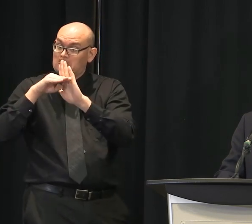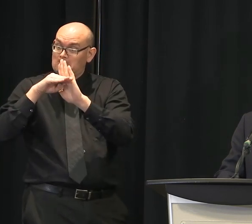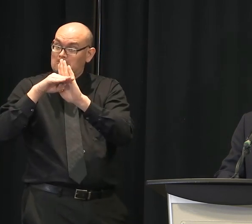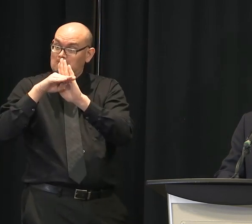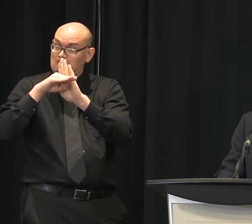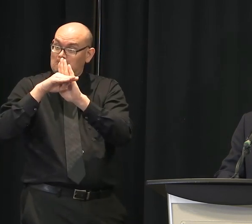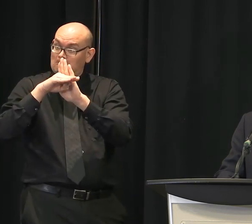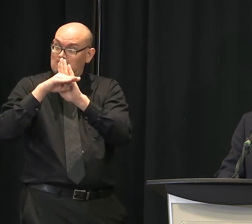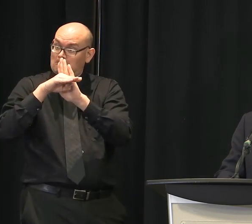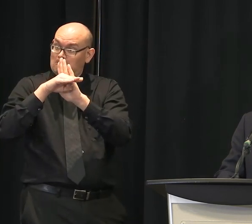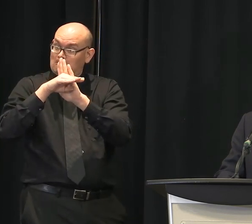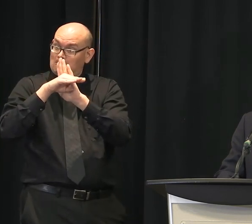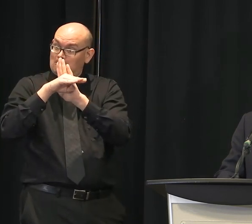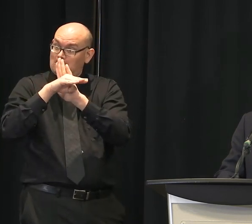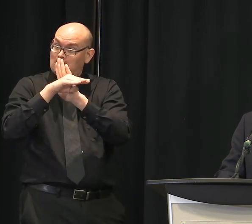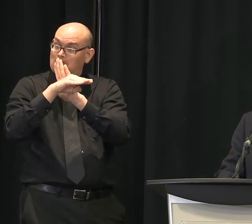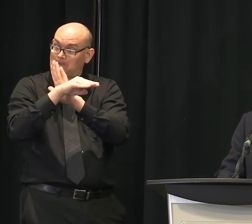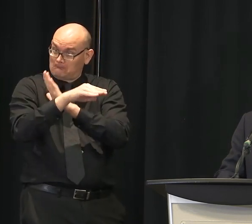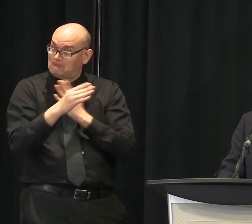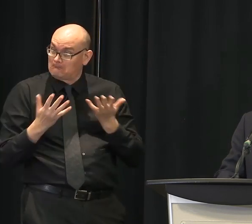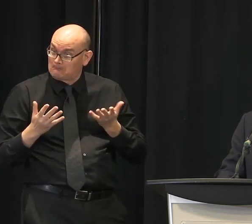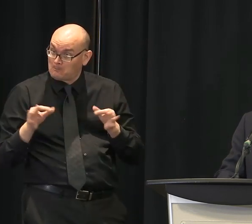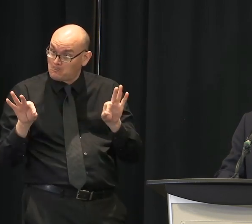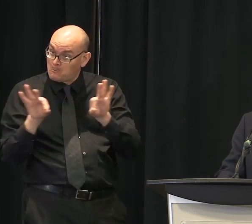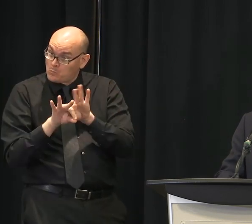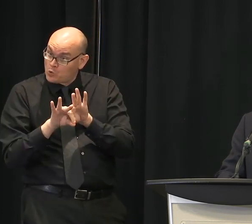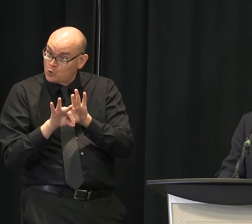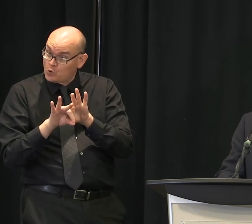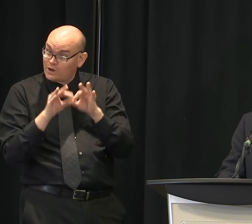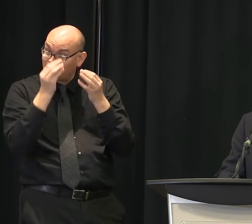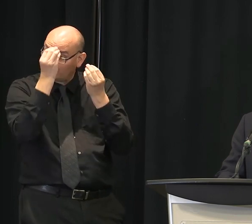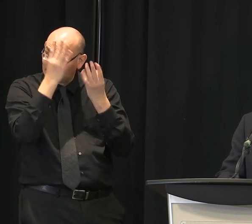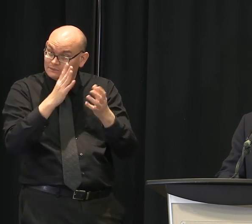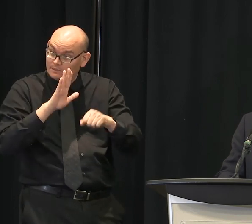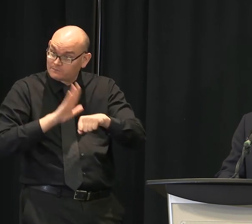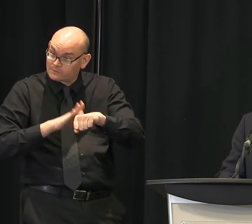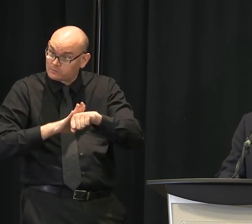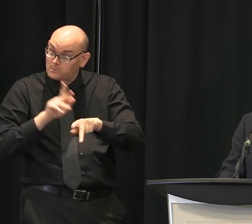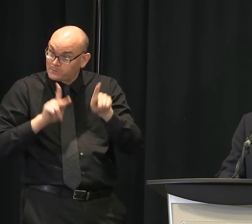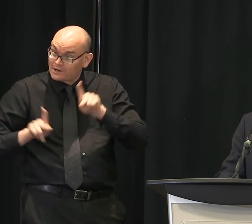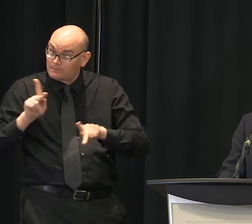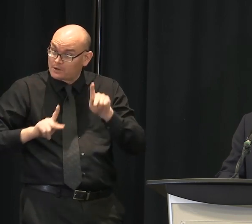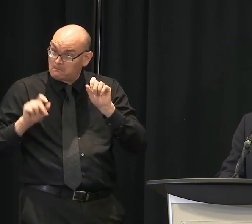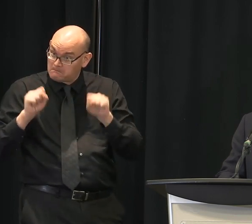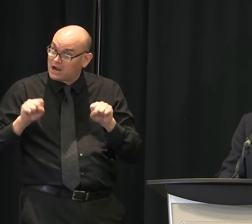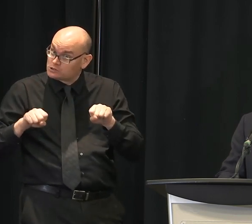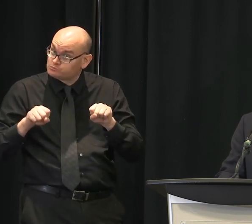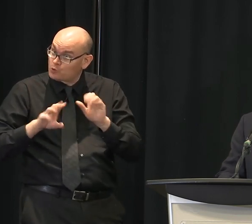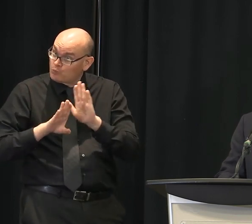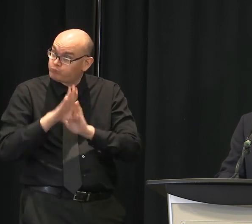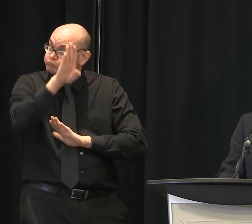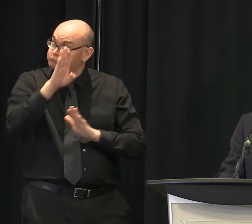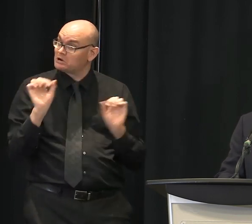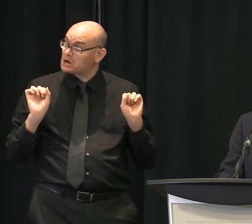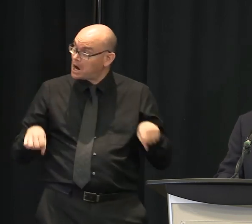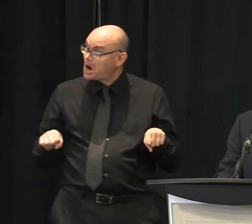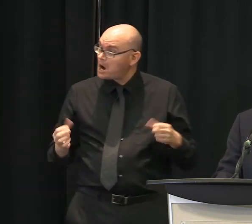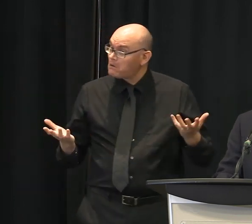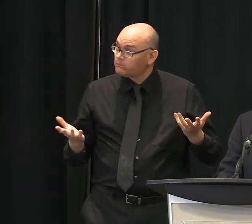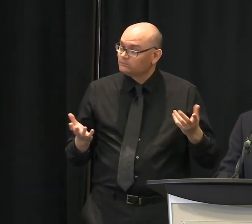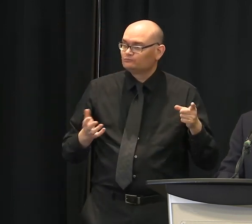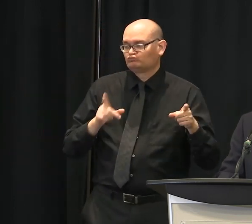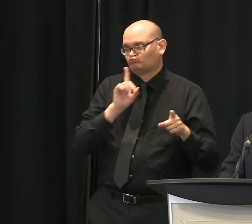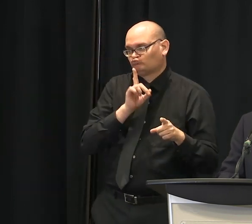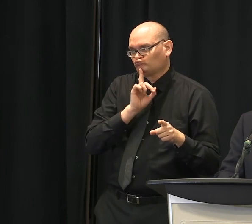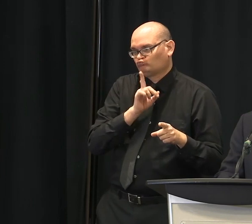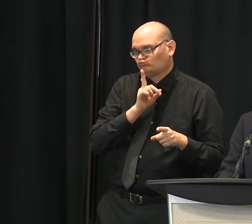think it's also important to let people know that there is still the potential to go backwards, right? Absolutely. Yeah. That's why I would,